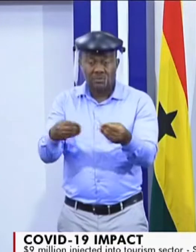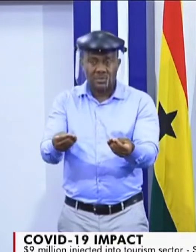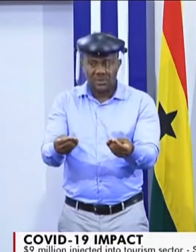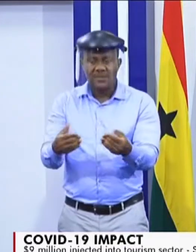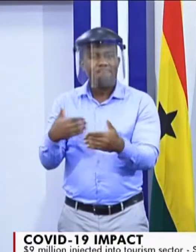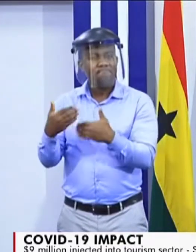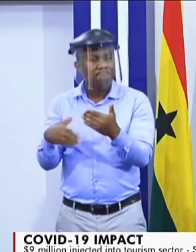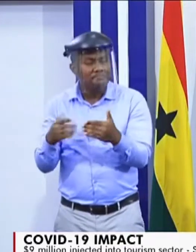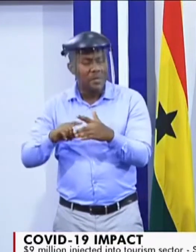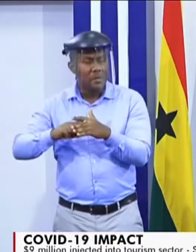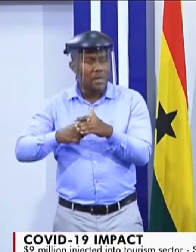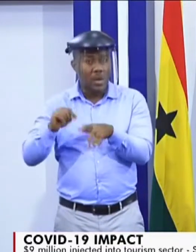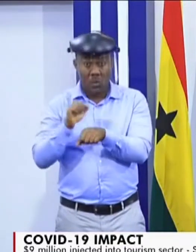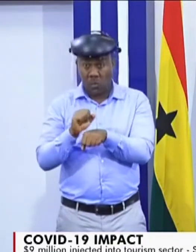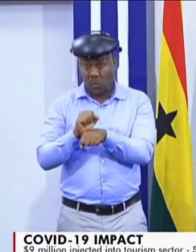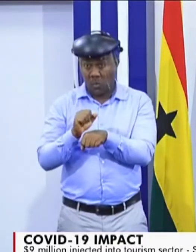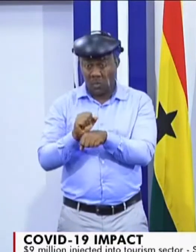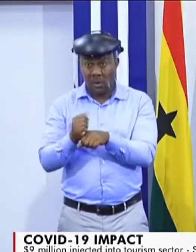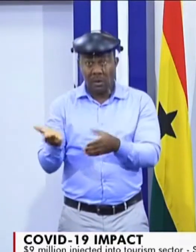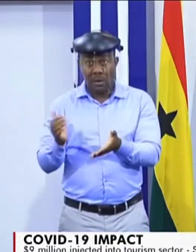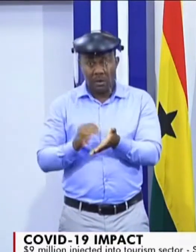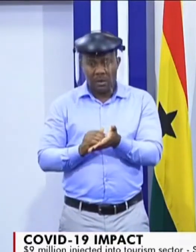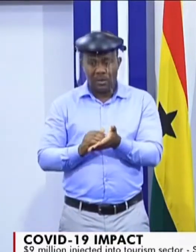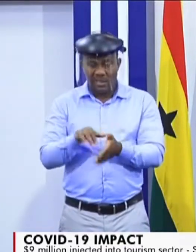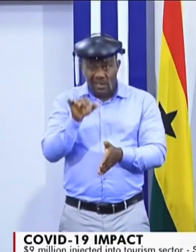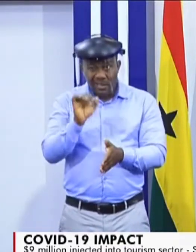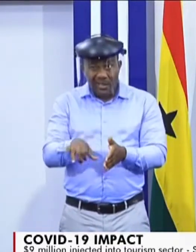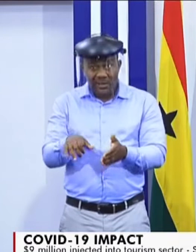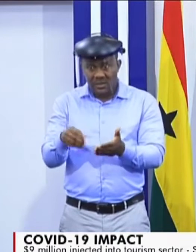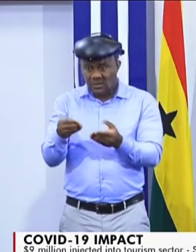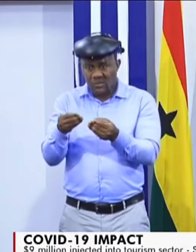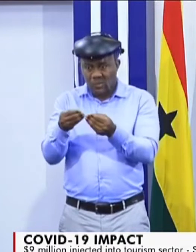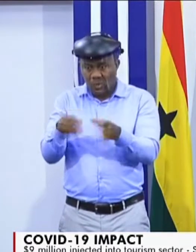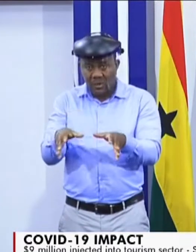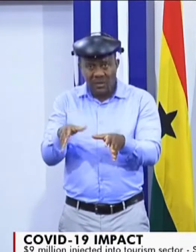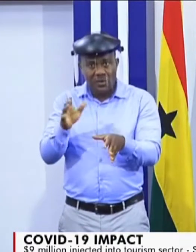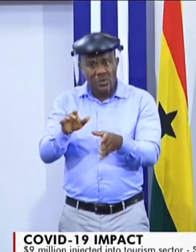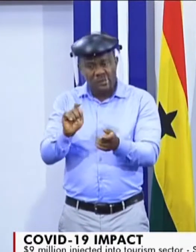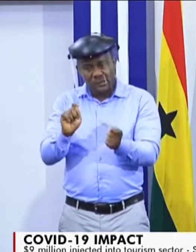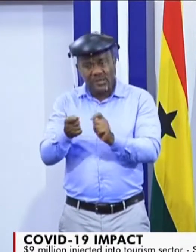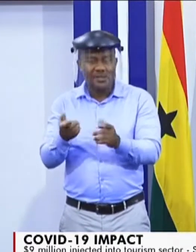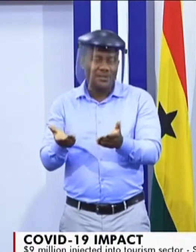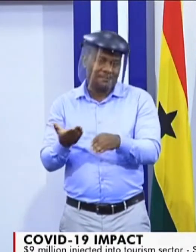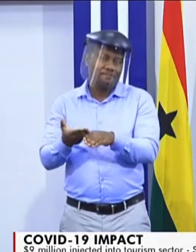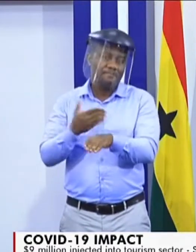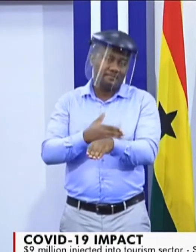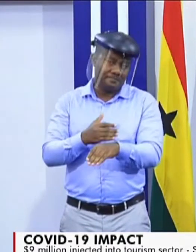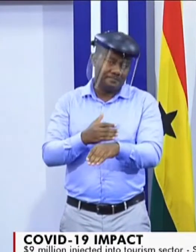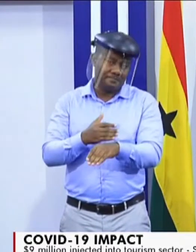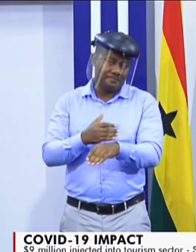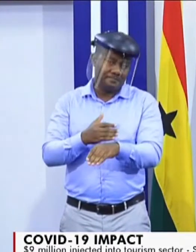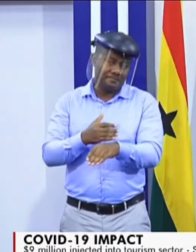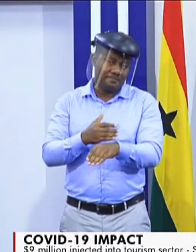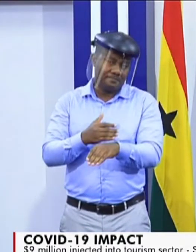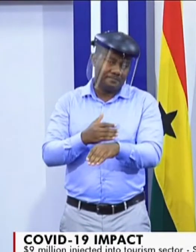we may be able to minimize this impact to some extent even if